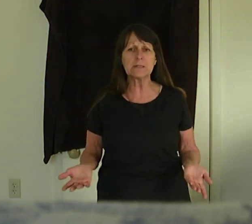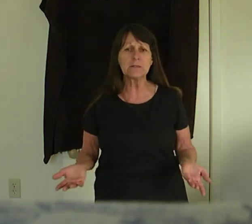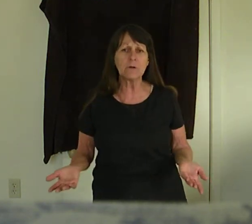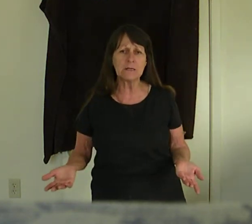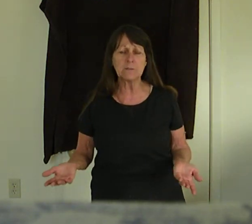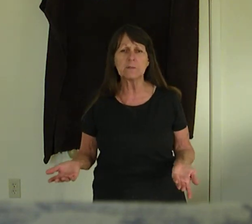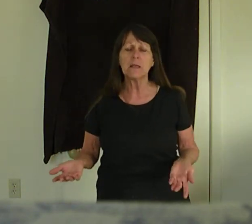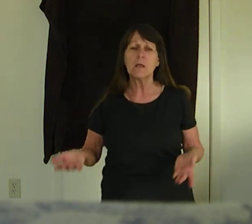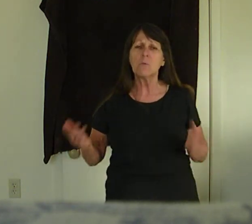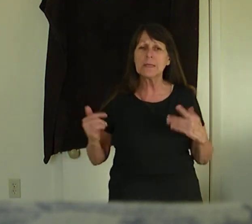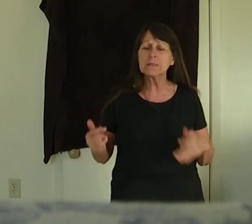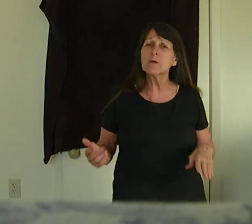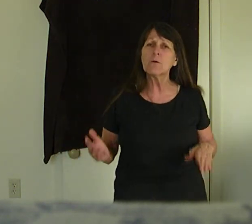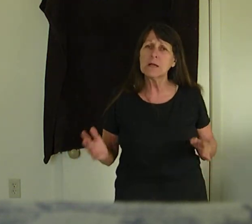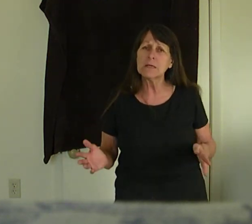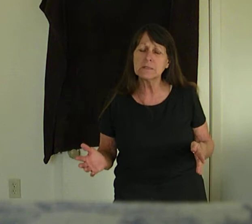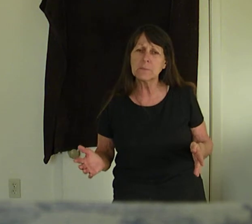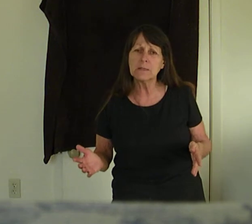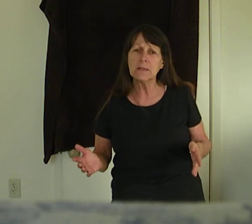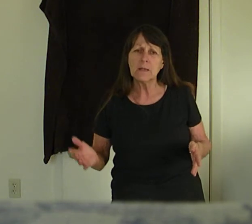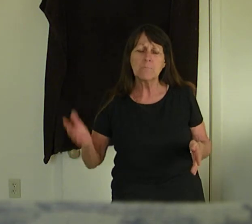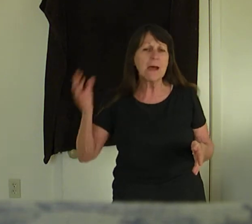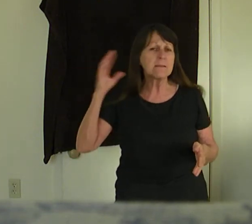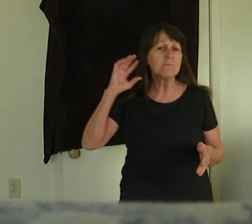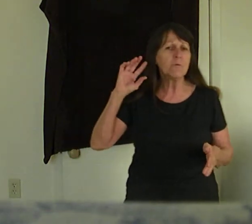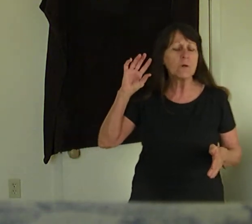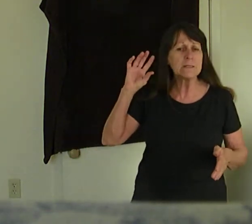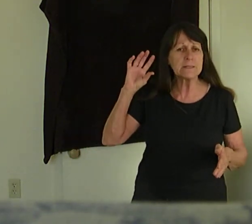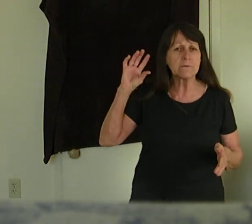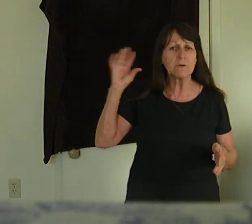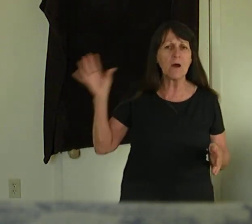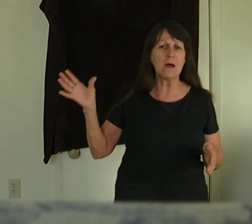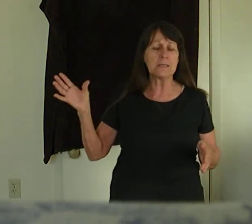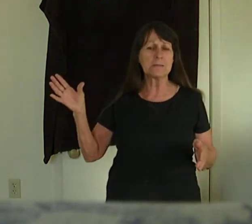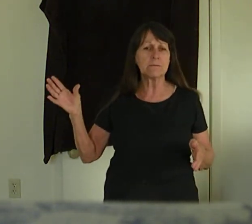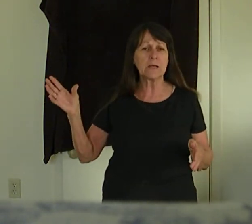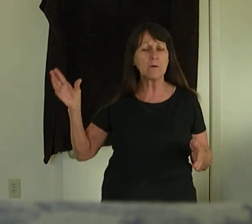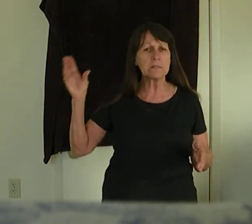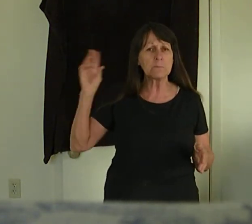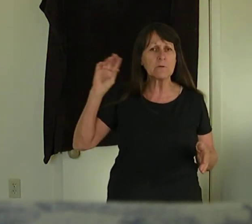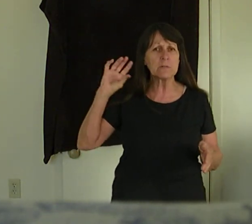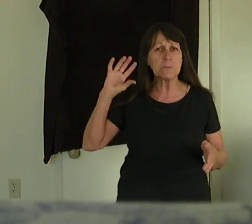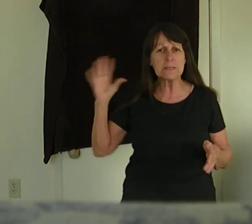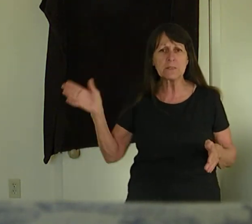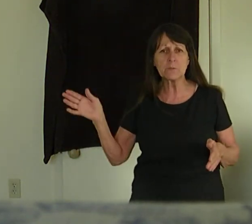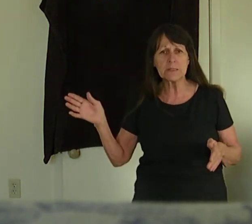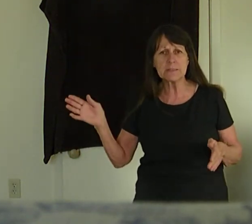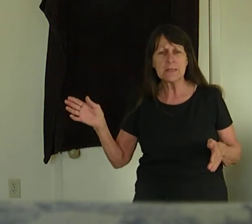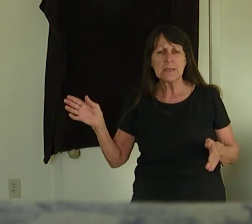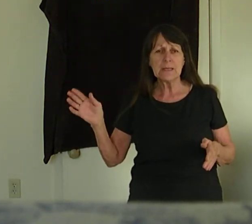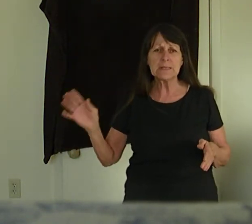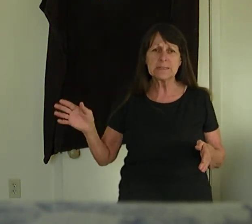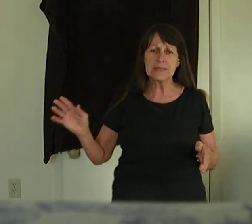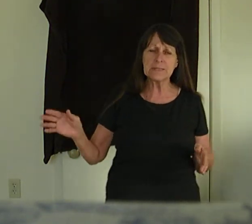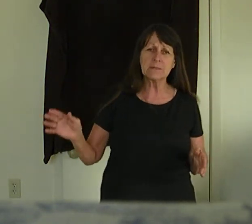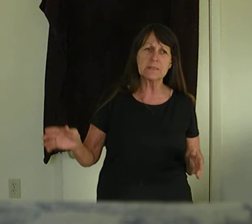to know our husband? We get to know our husband by the voice of God. The Holy Spirit speaks to us. He tells us,